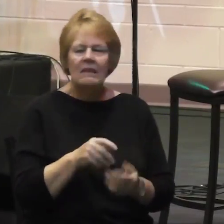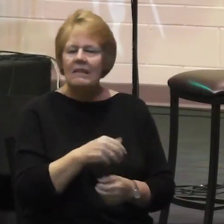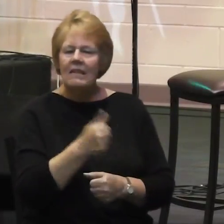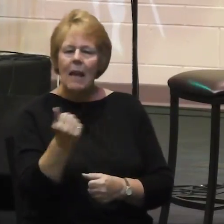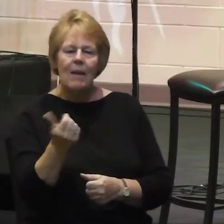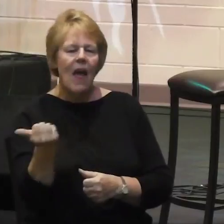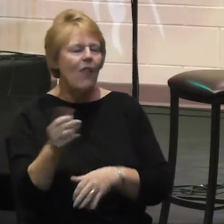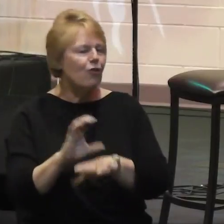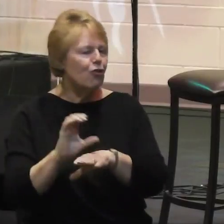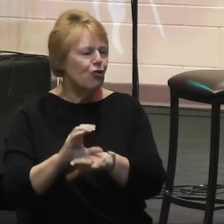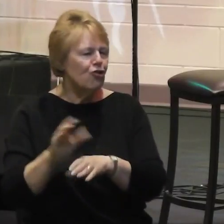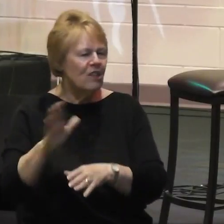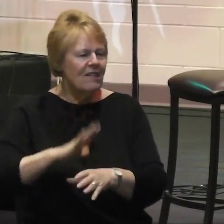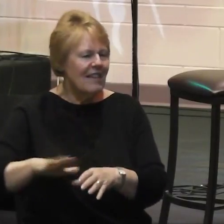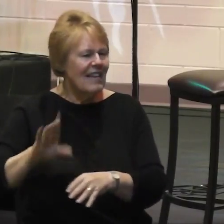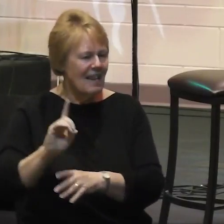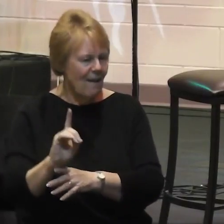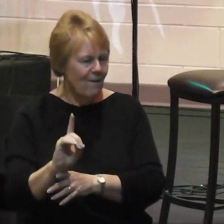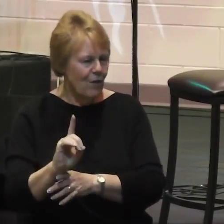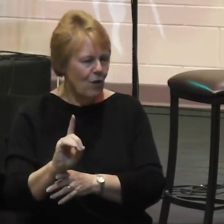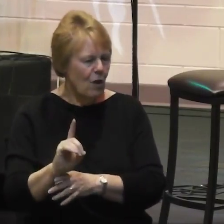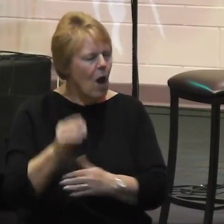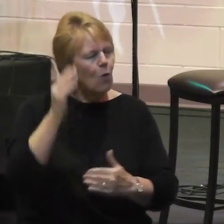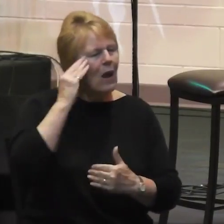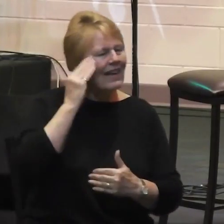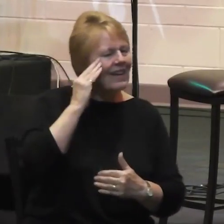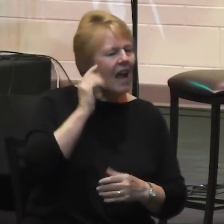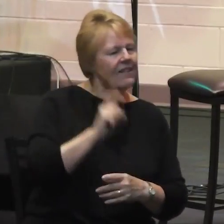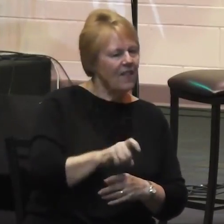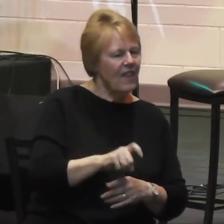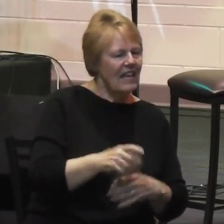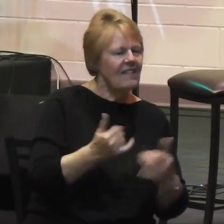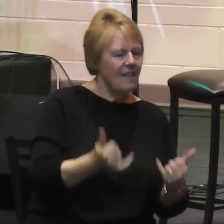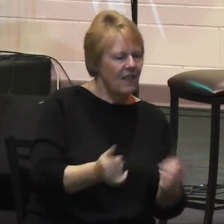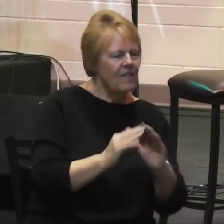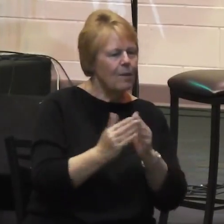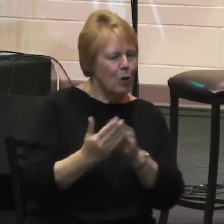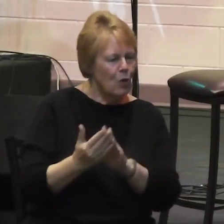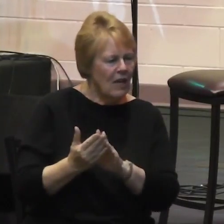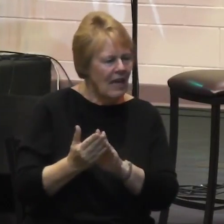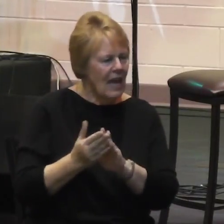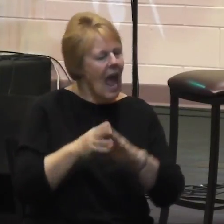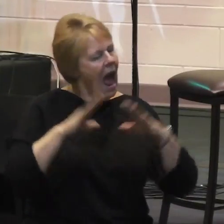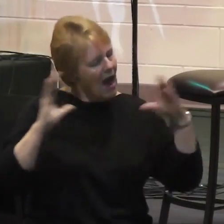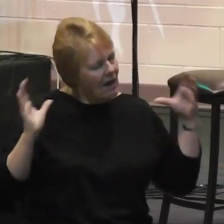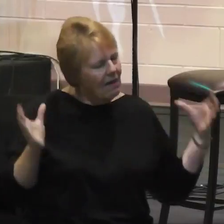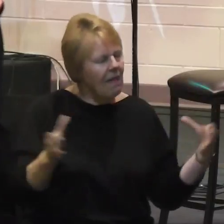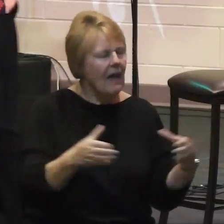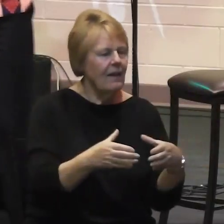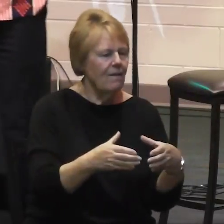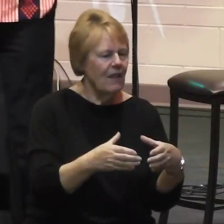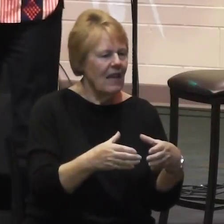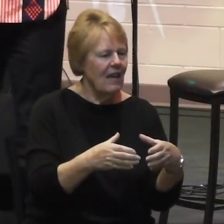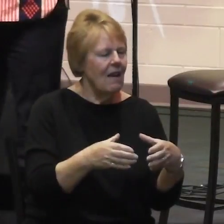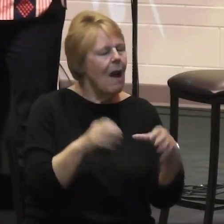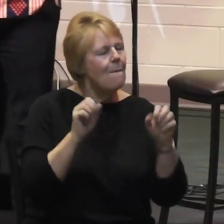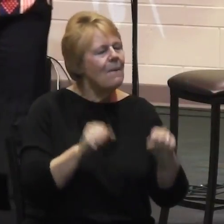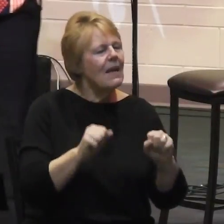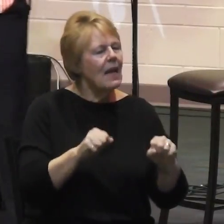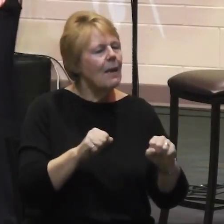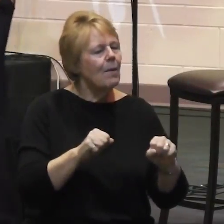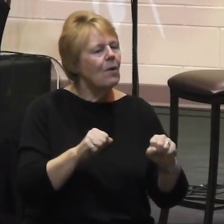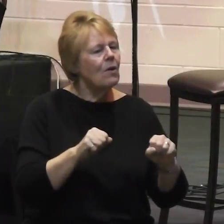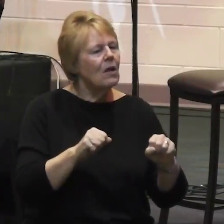society, recognizing what the needs are in this community and collectively we will be able to confront and address